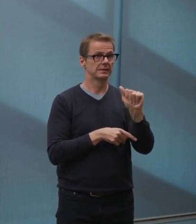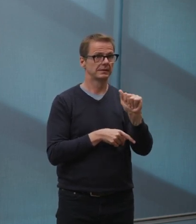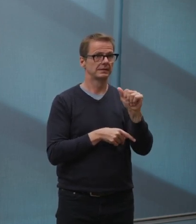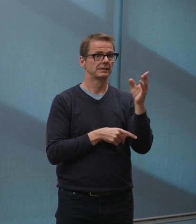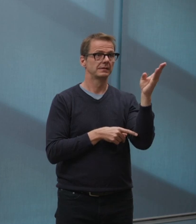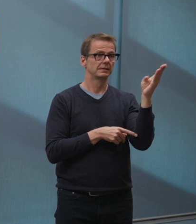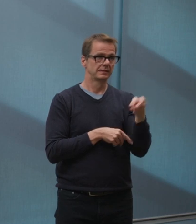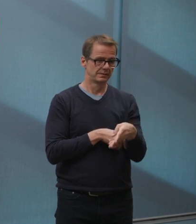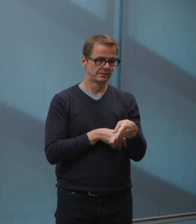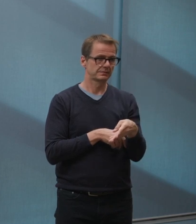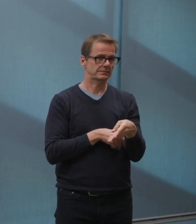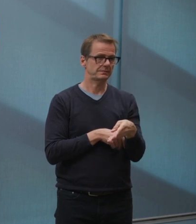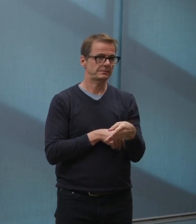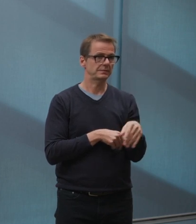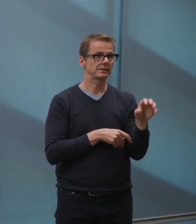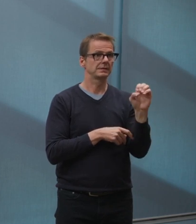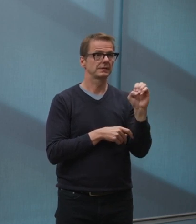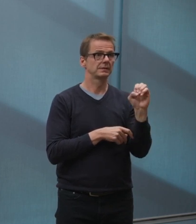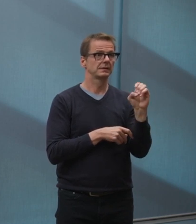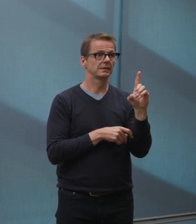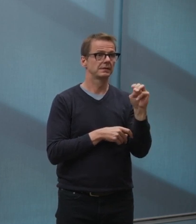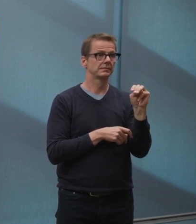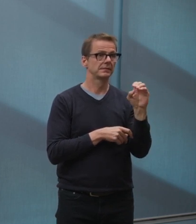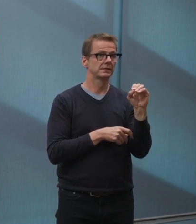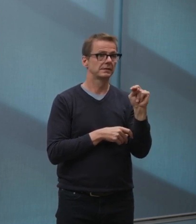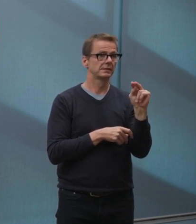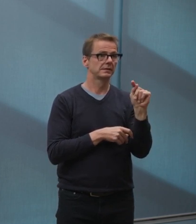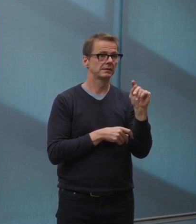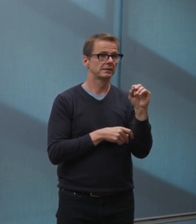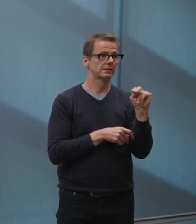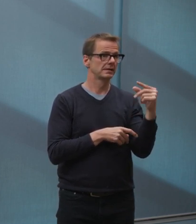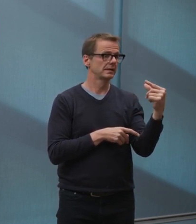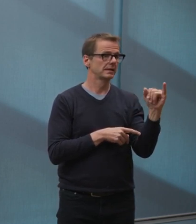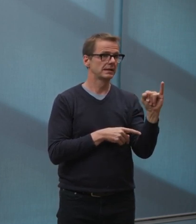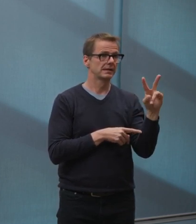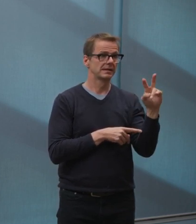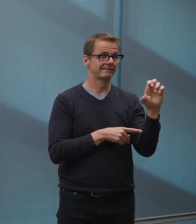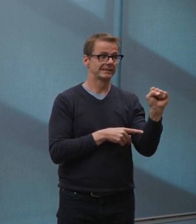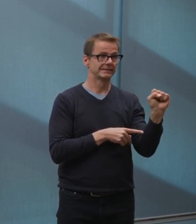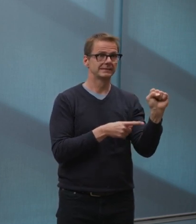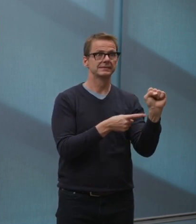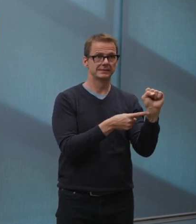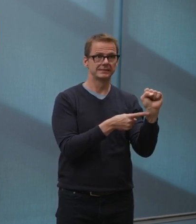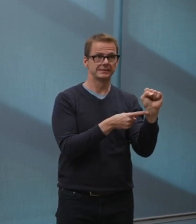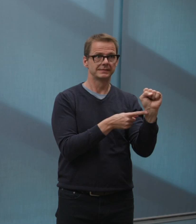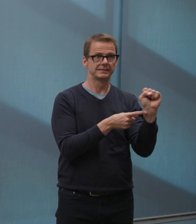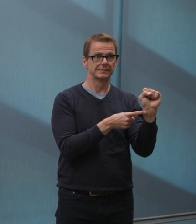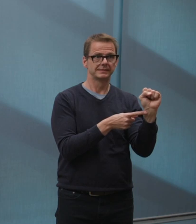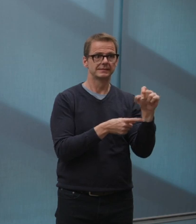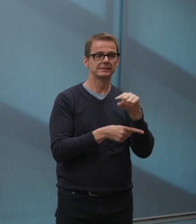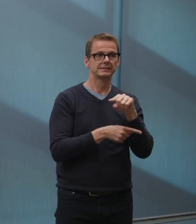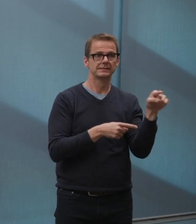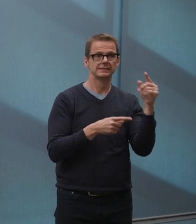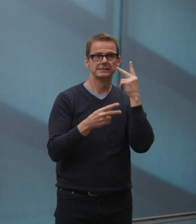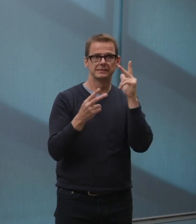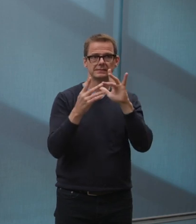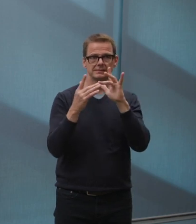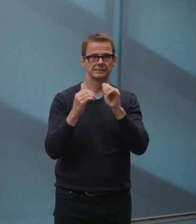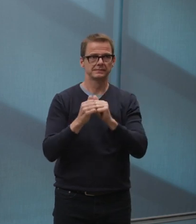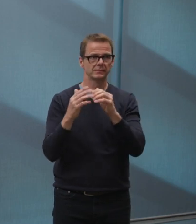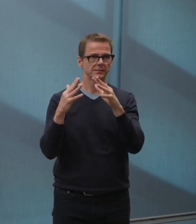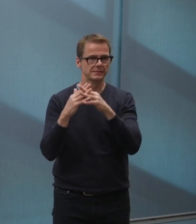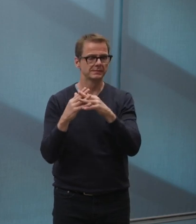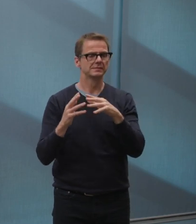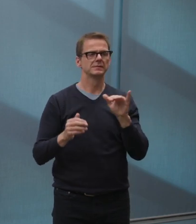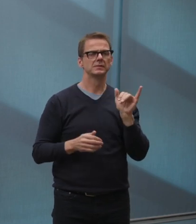changed the compassion and care Edmontonians have toward their community and each other. We